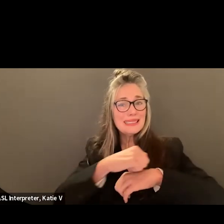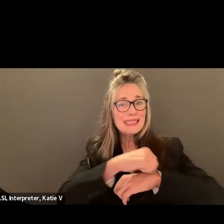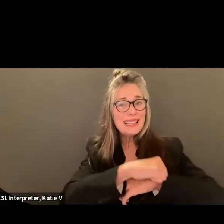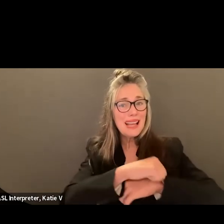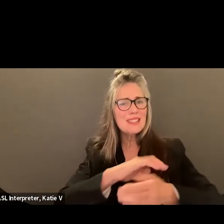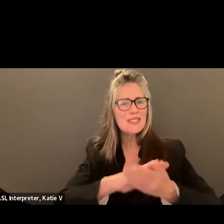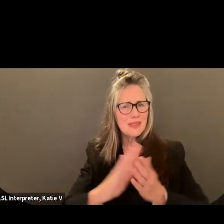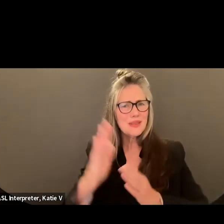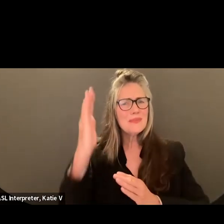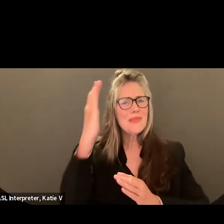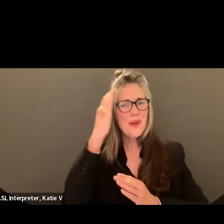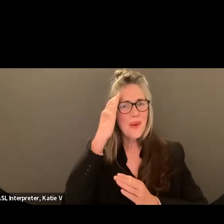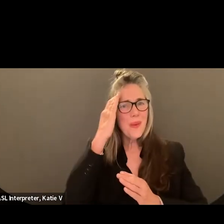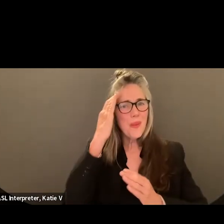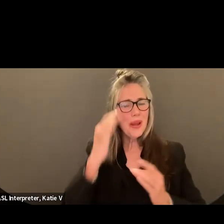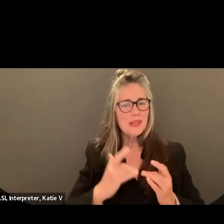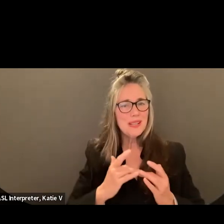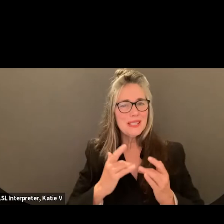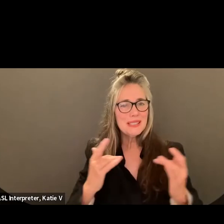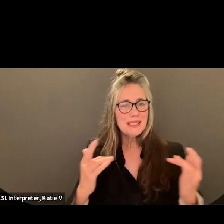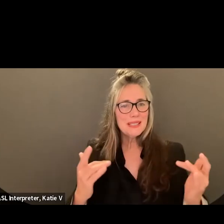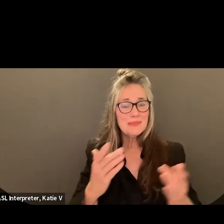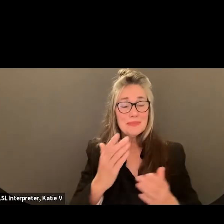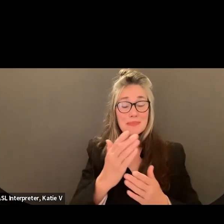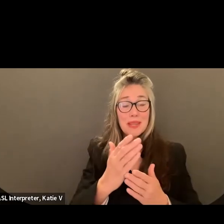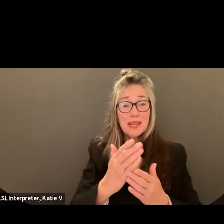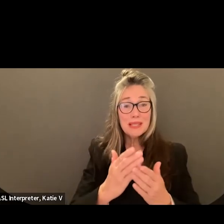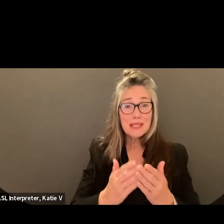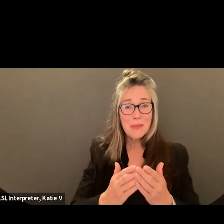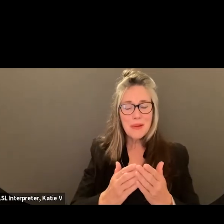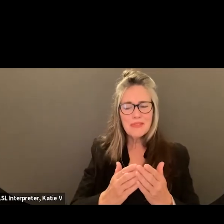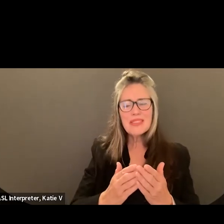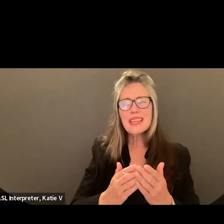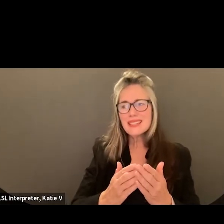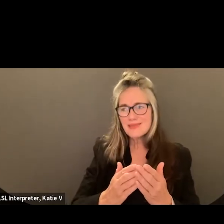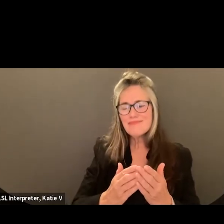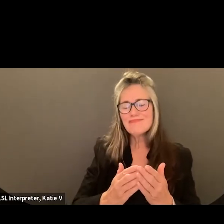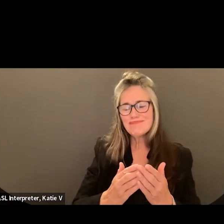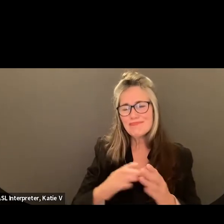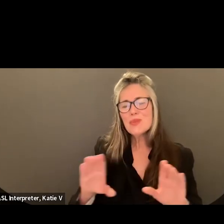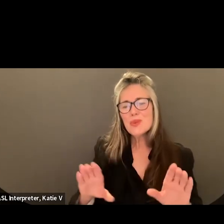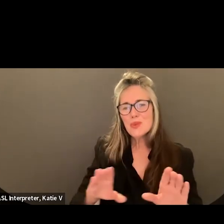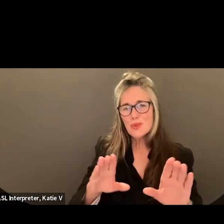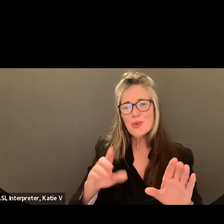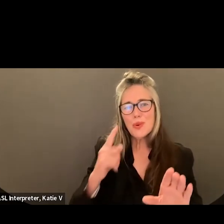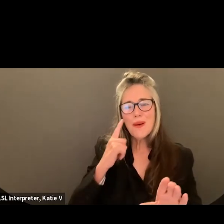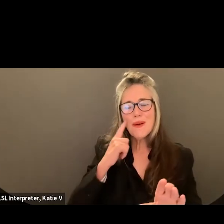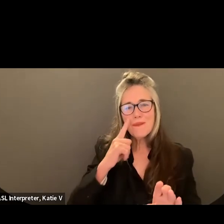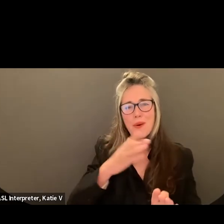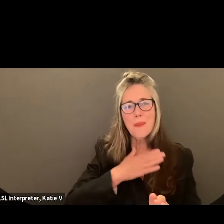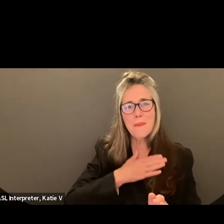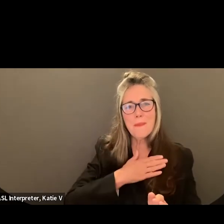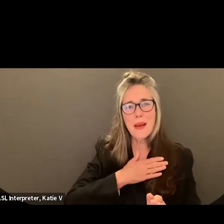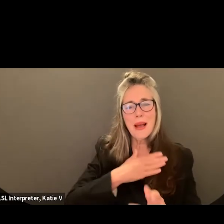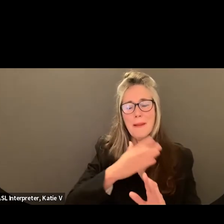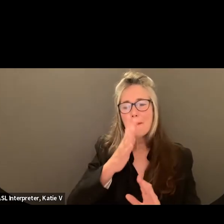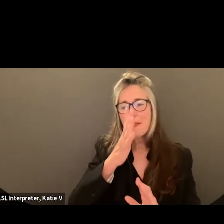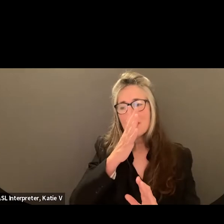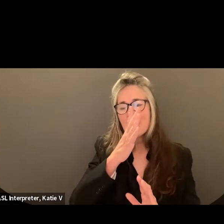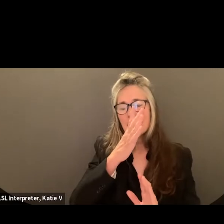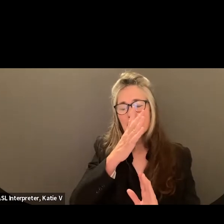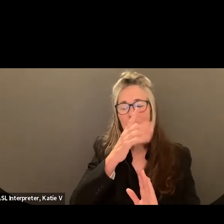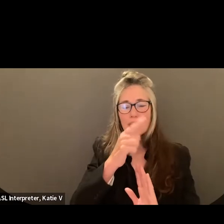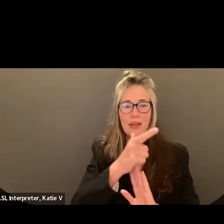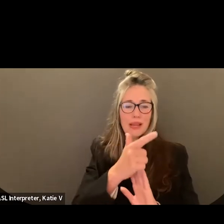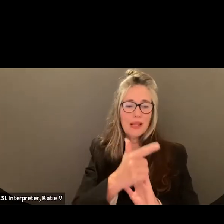dedicate some of this to my own mother-in-law, Fusi Tavacoli, who passed away from breast